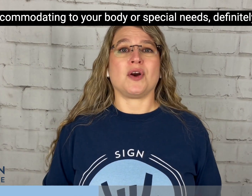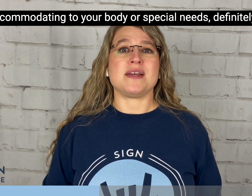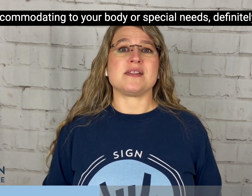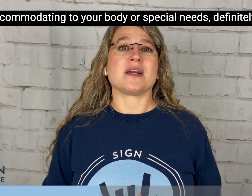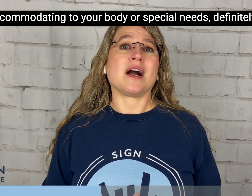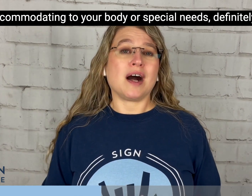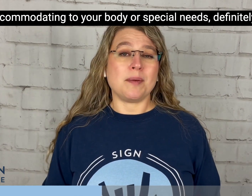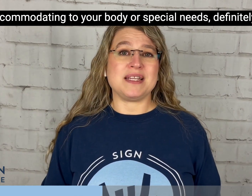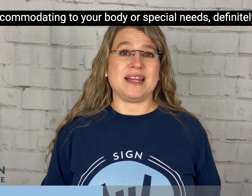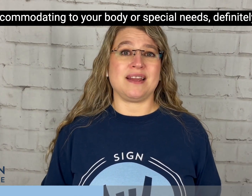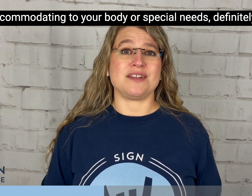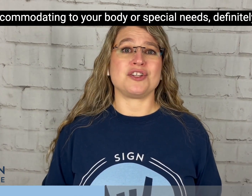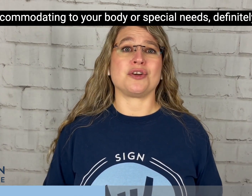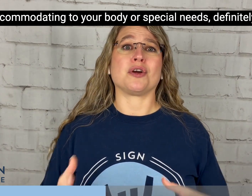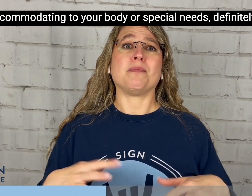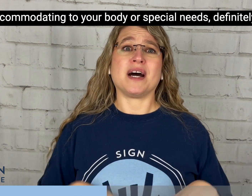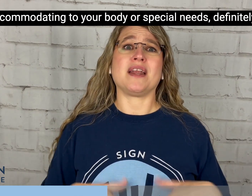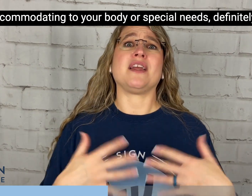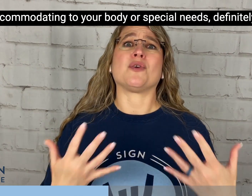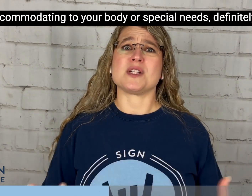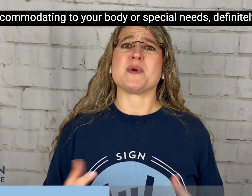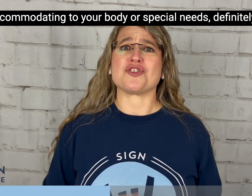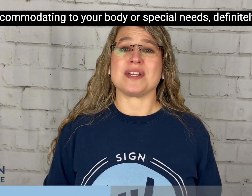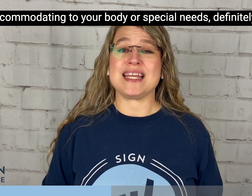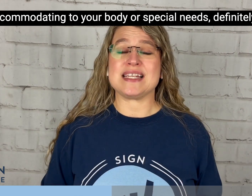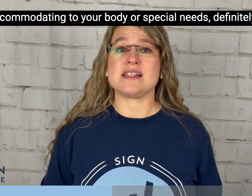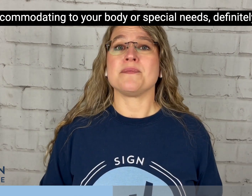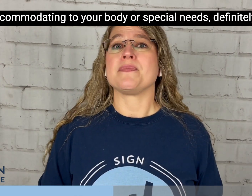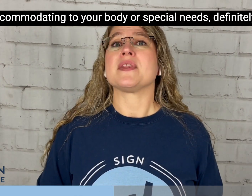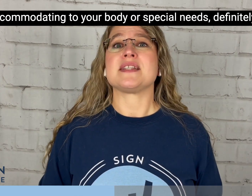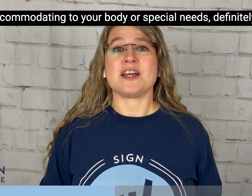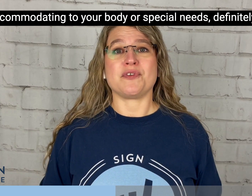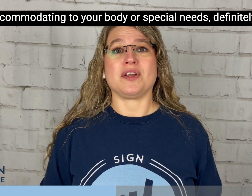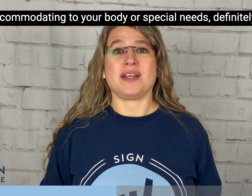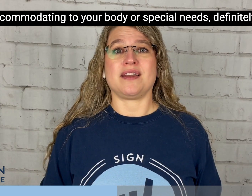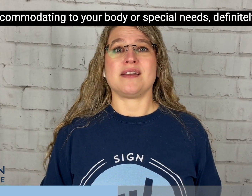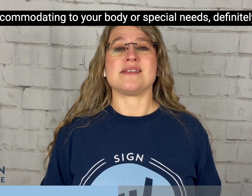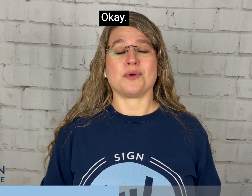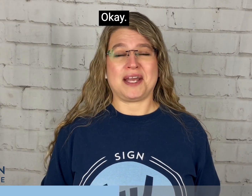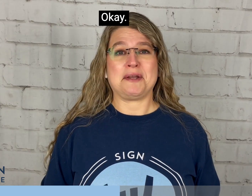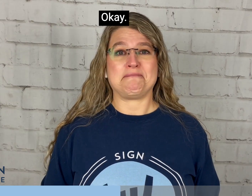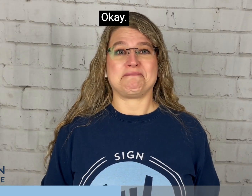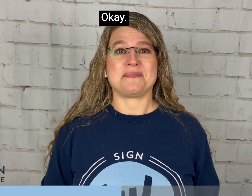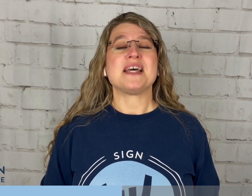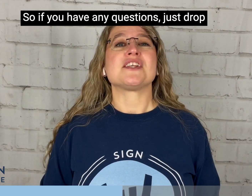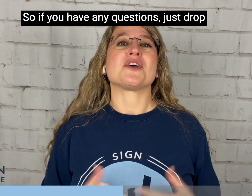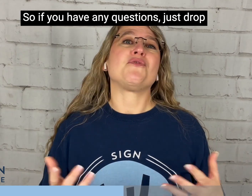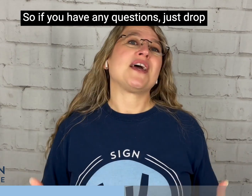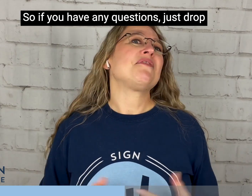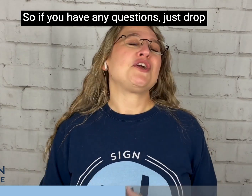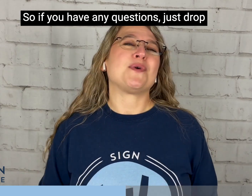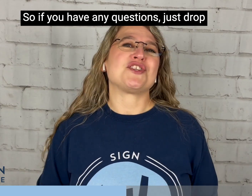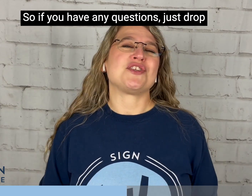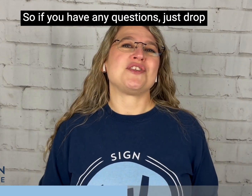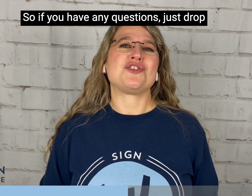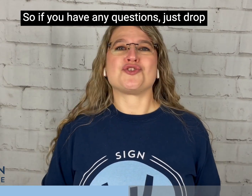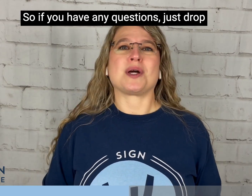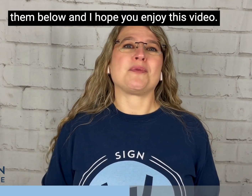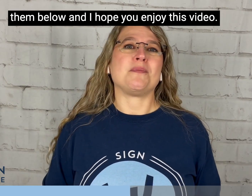as accommodating to your body or special needs definitely is okay. So if you have any questions just drop them